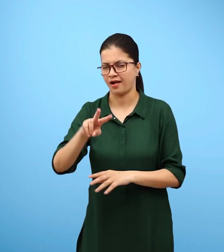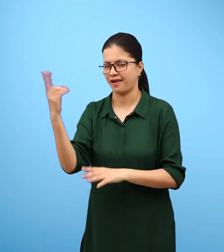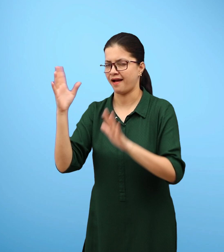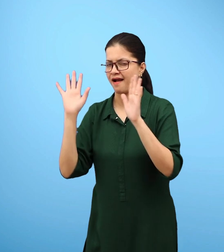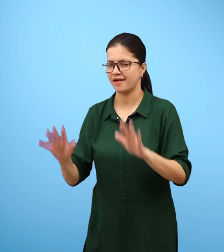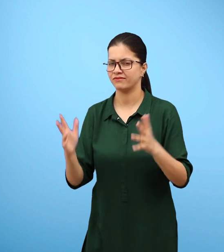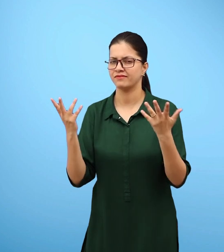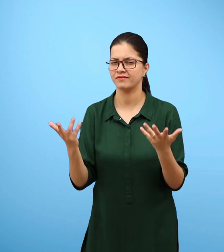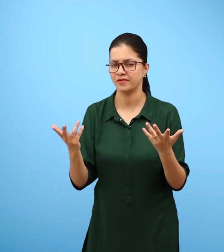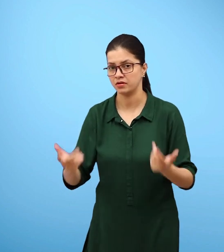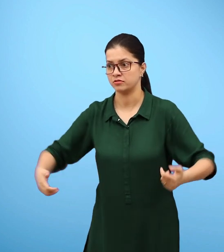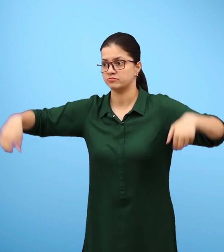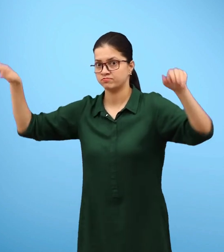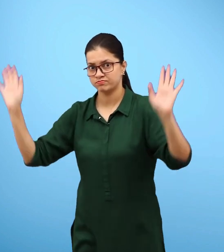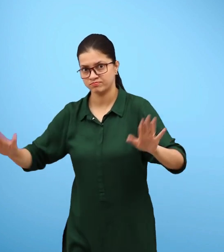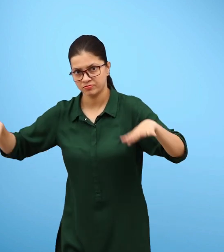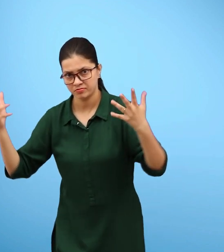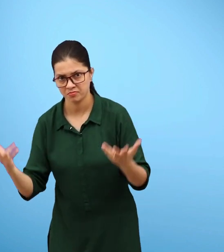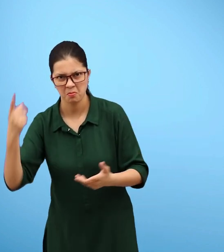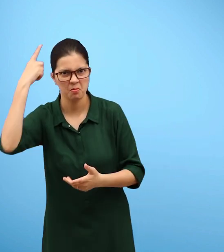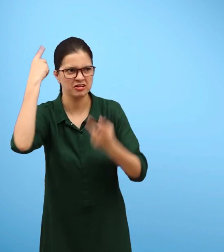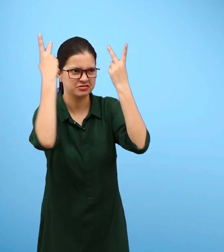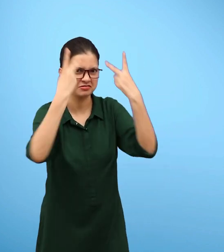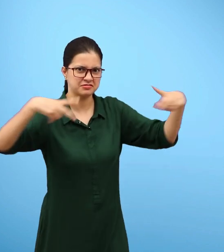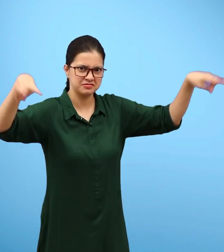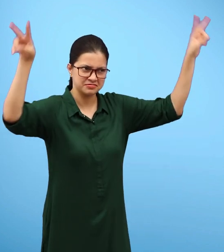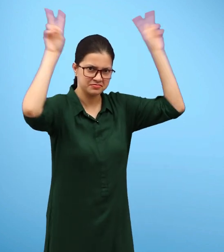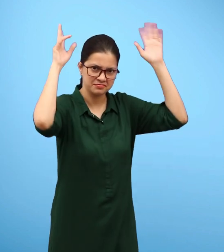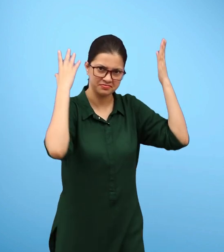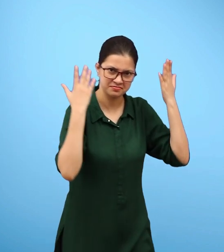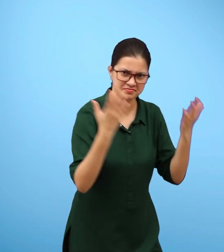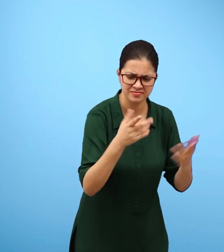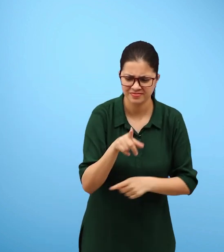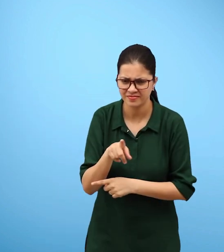Birds, bats and insects can fly due to the presence of air.